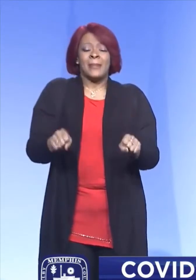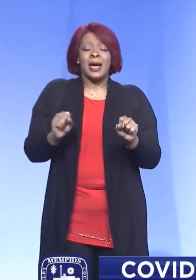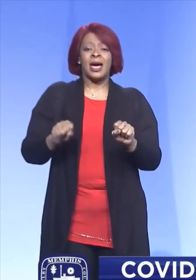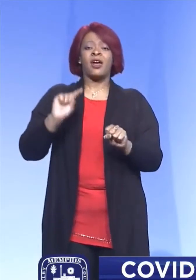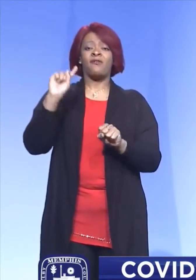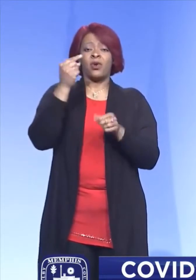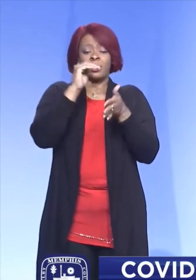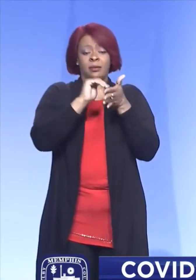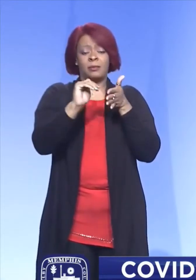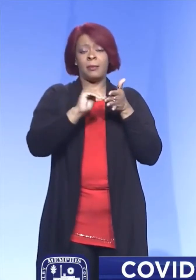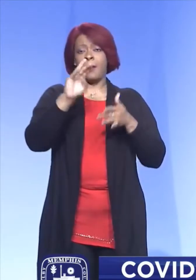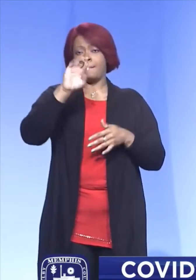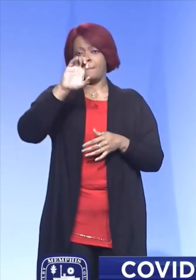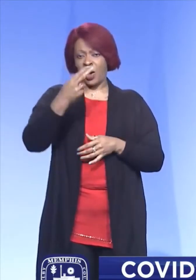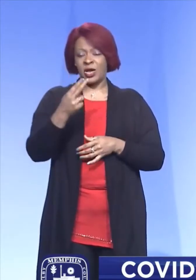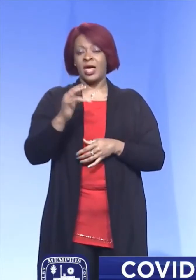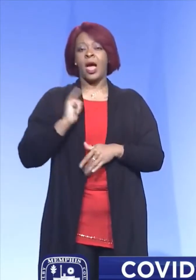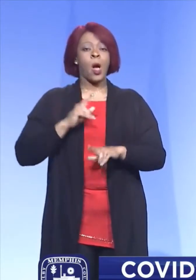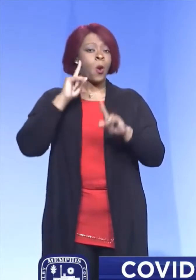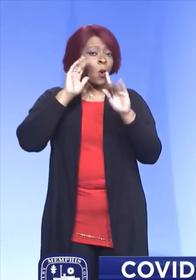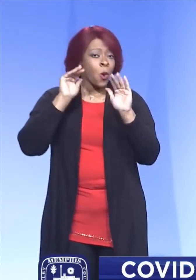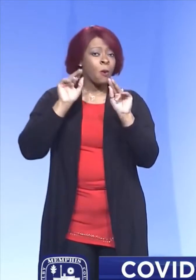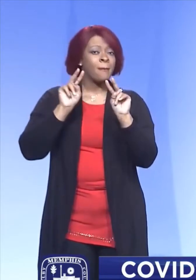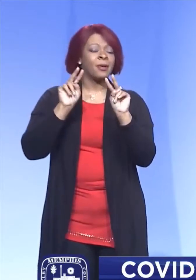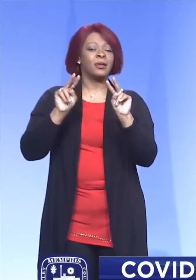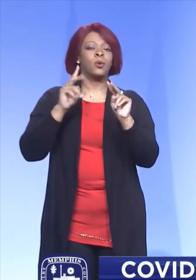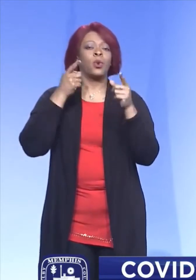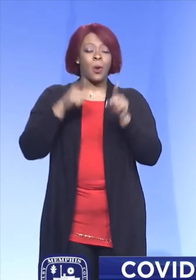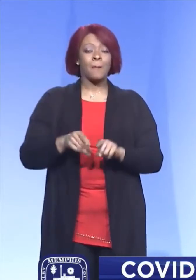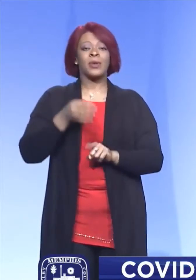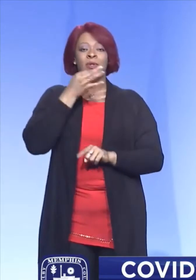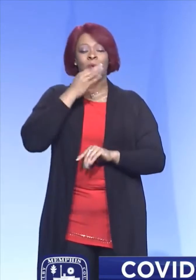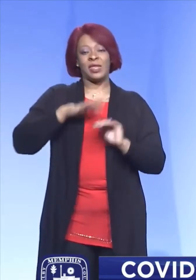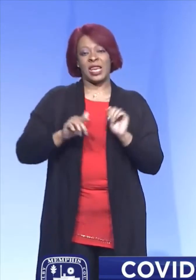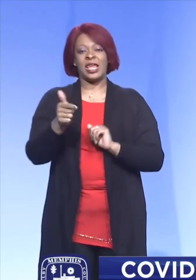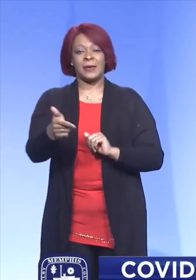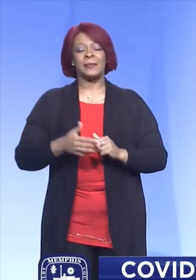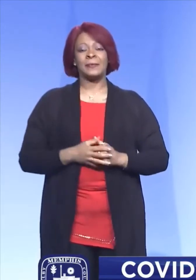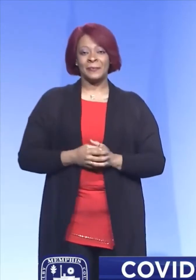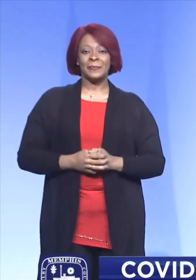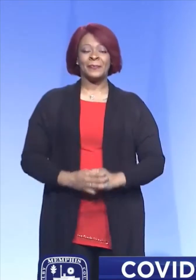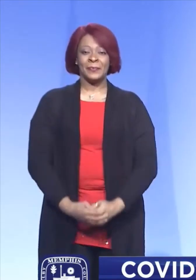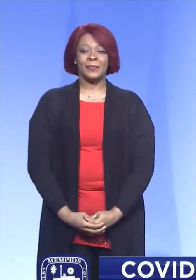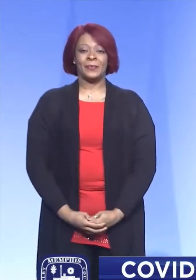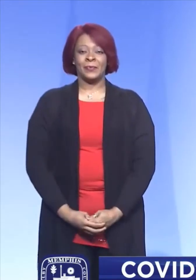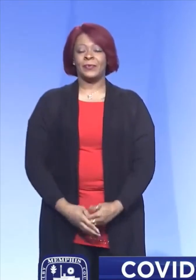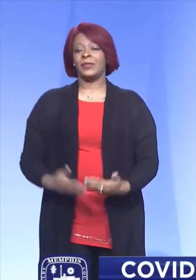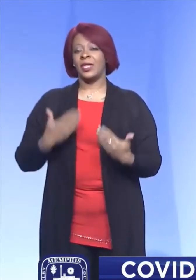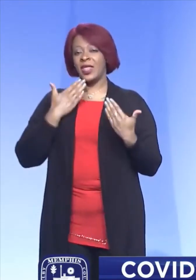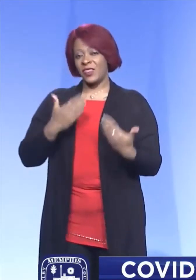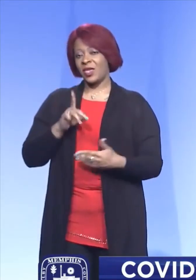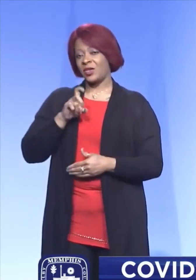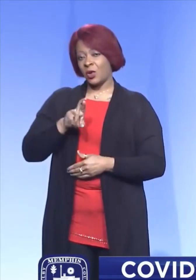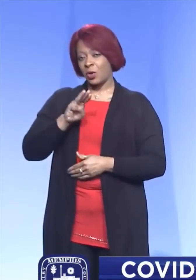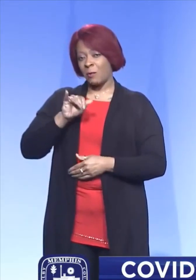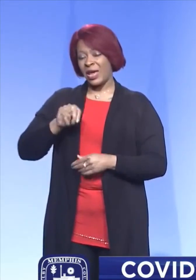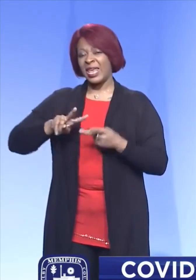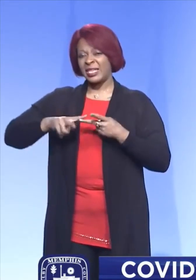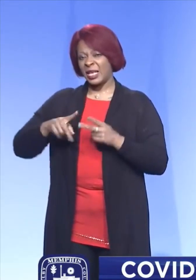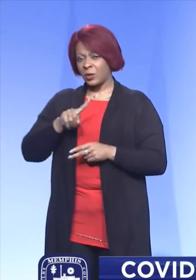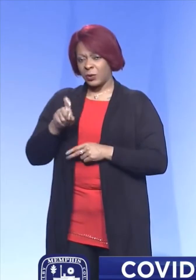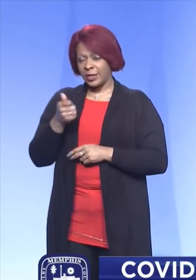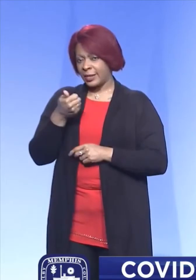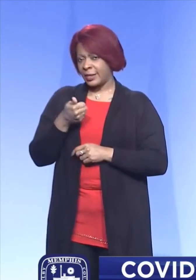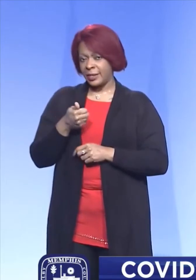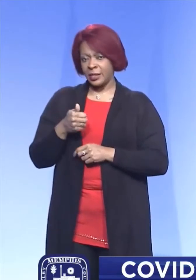first of March. That's our hope is that will occur sooner rather than later. Thanks, Dr Martin. as a follow up, any